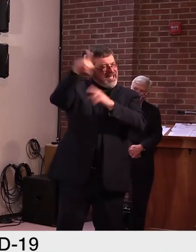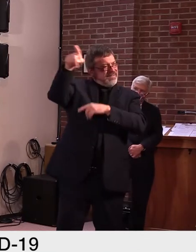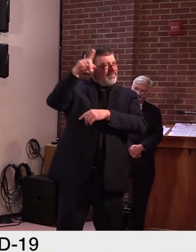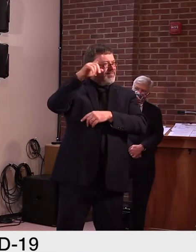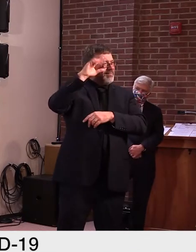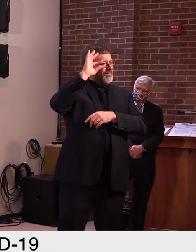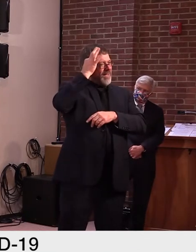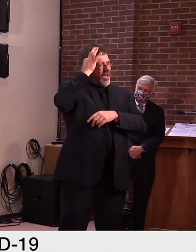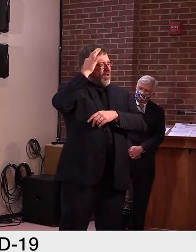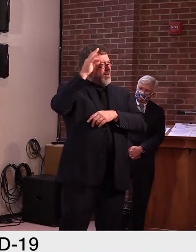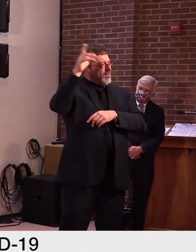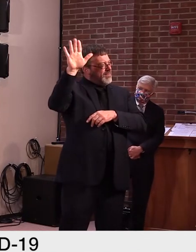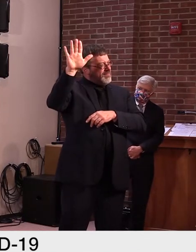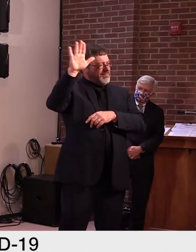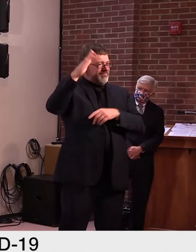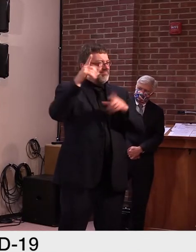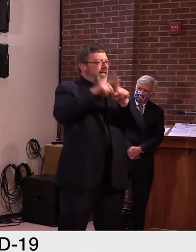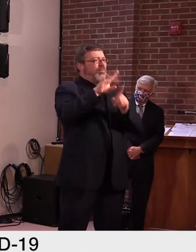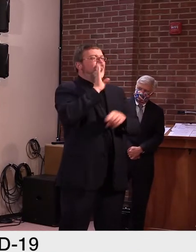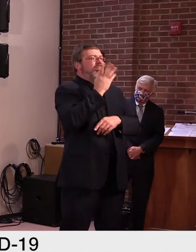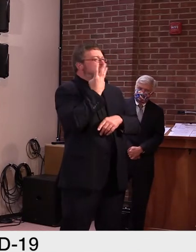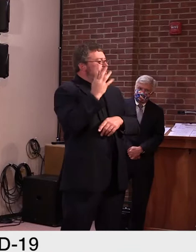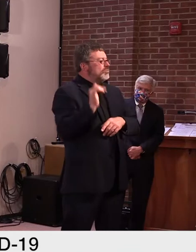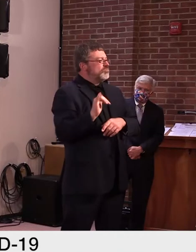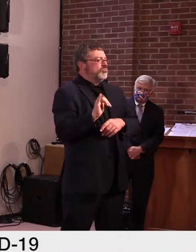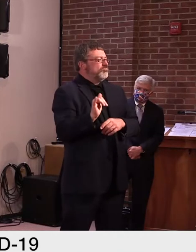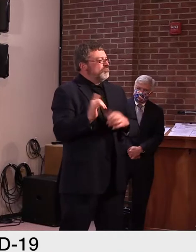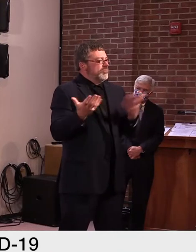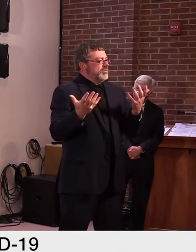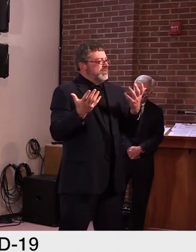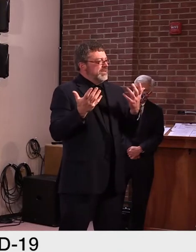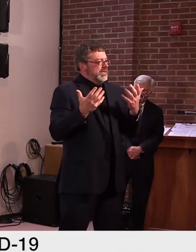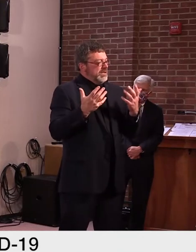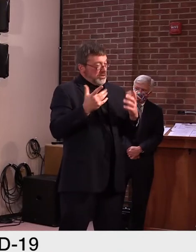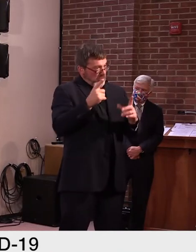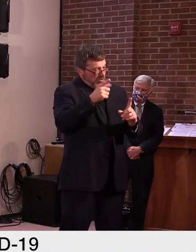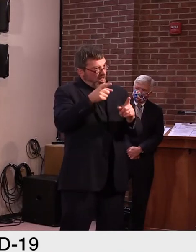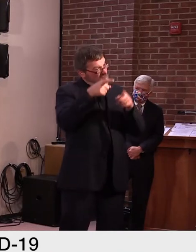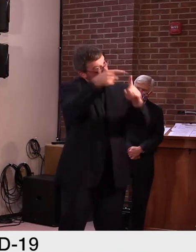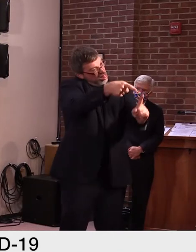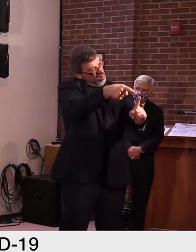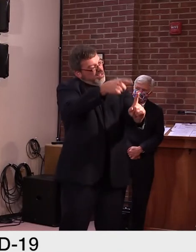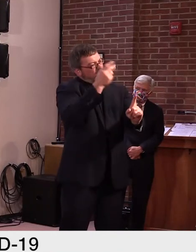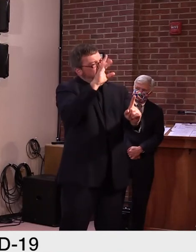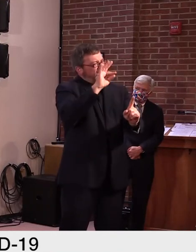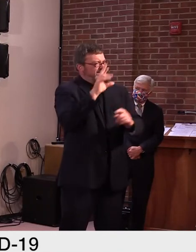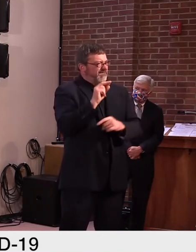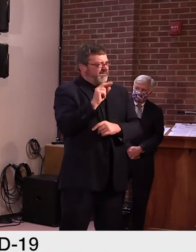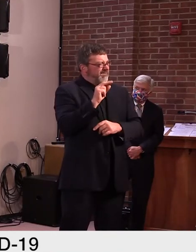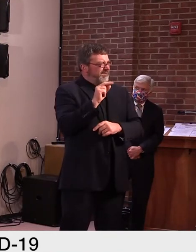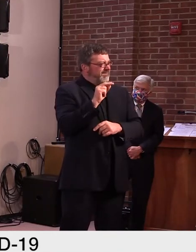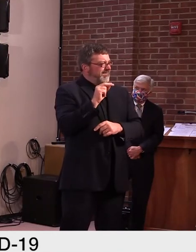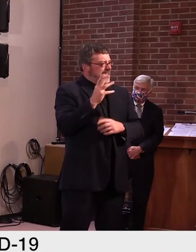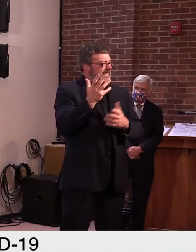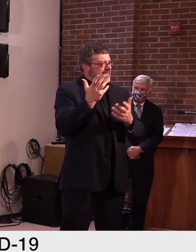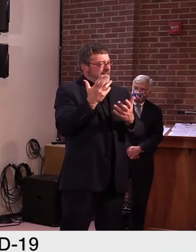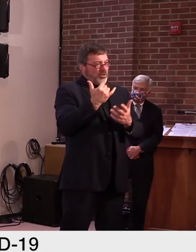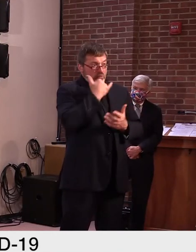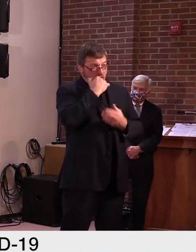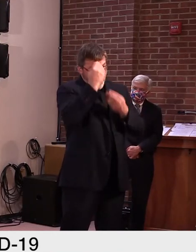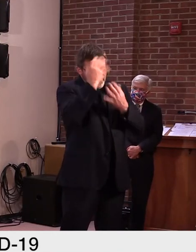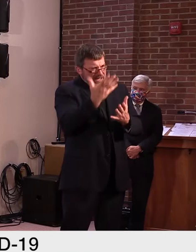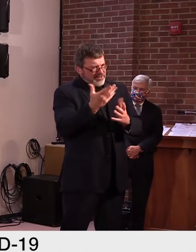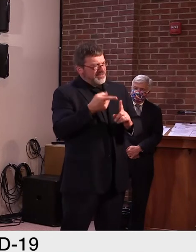I'm not aware that we can accuse Dr. Fauci of waffling on things or providing a misrepresentation of any